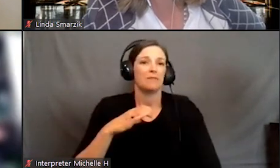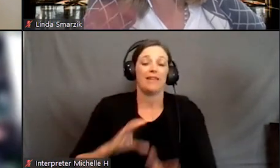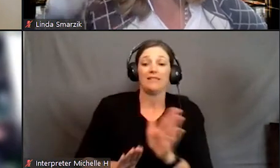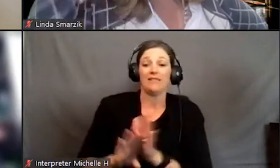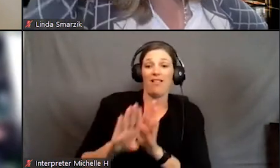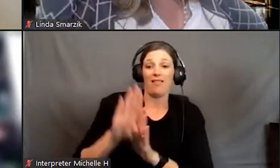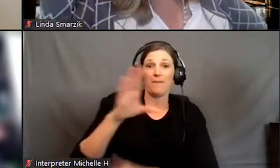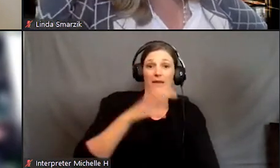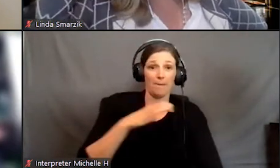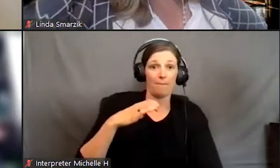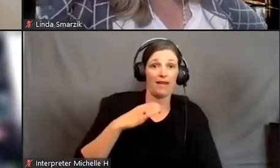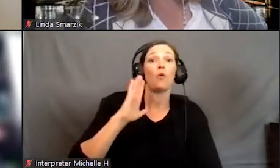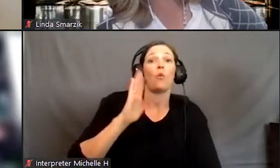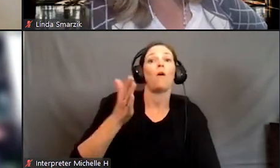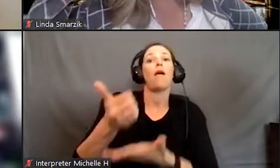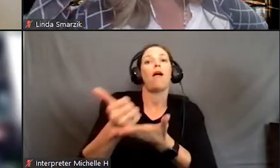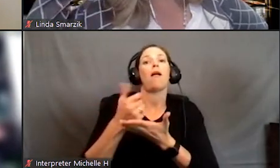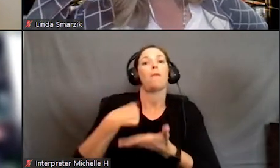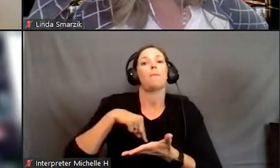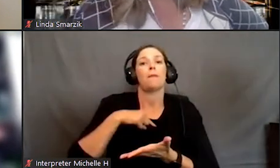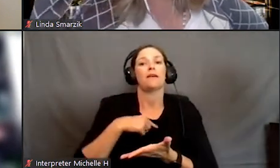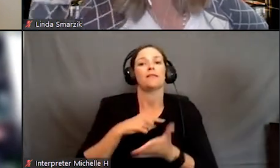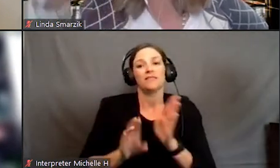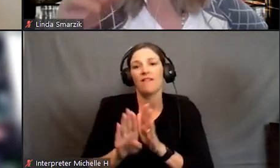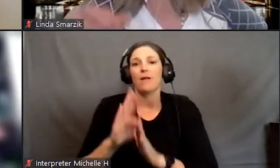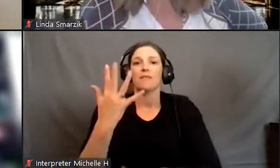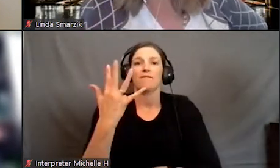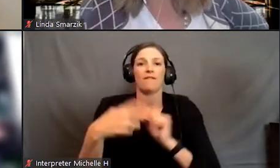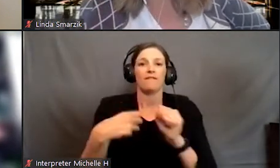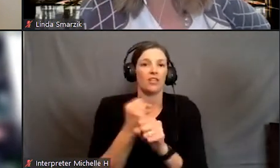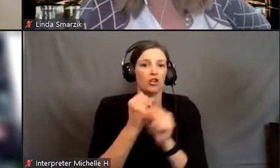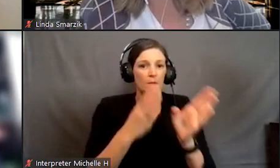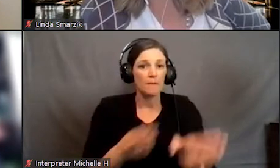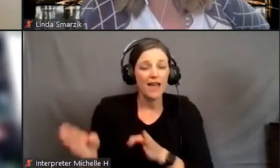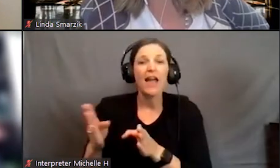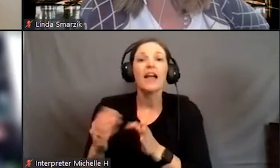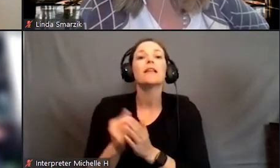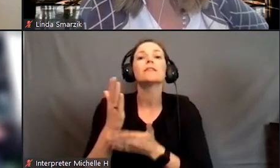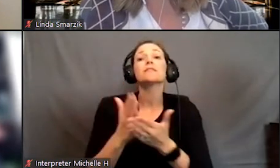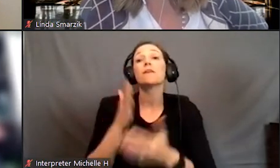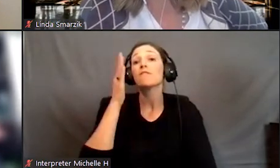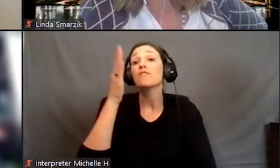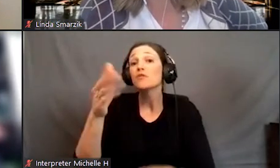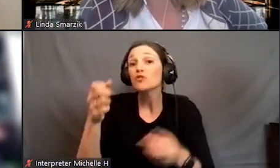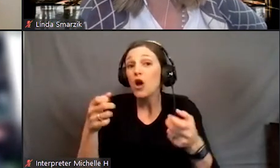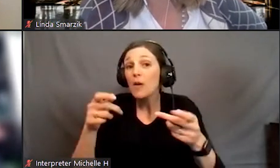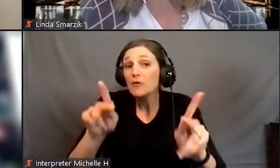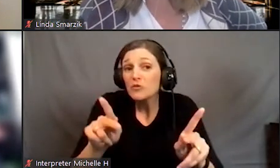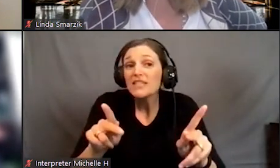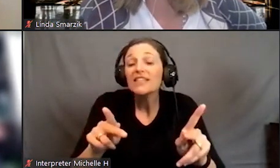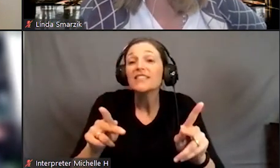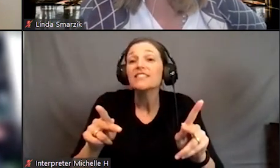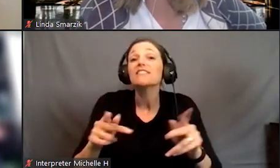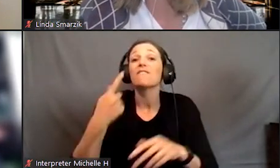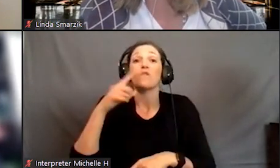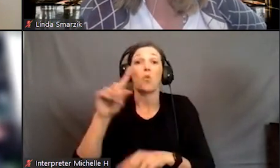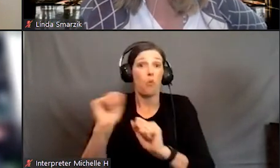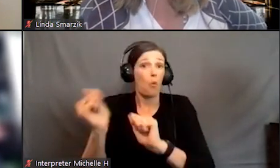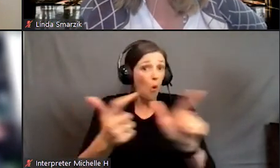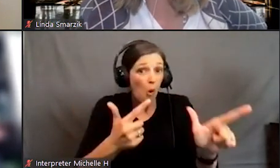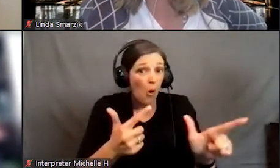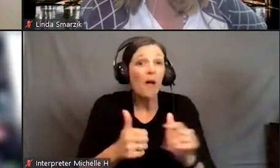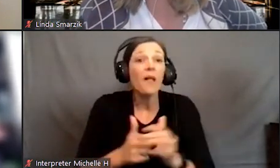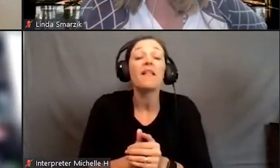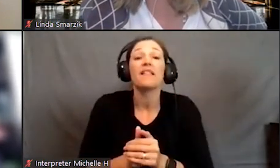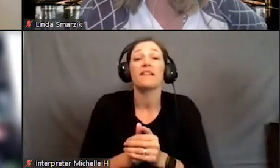who will help us develop that five-year plan. Some future opportunities for everyone, you know, the